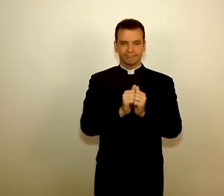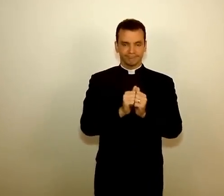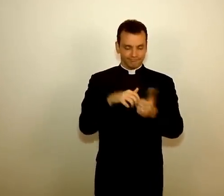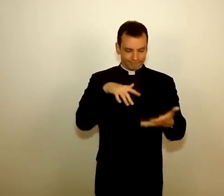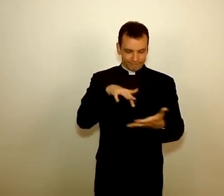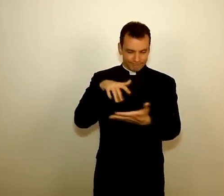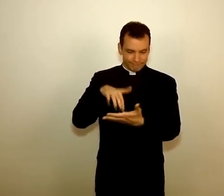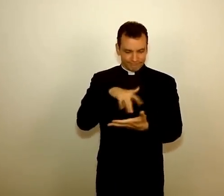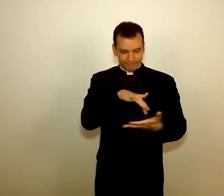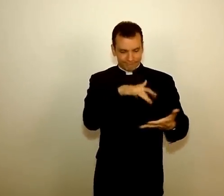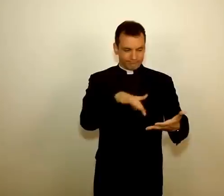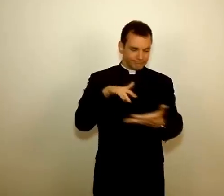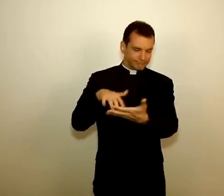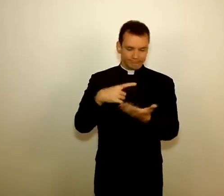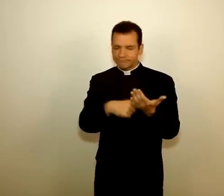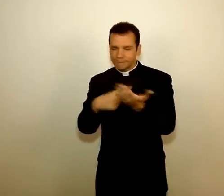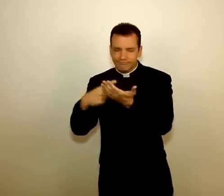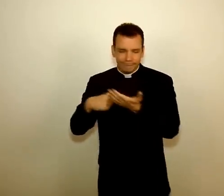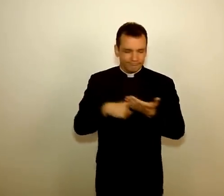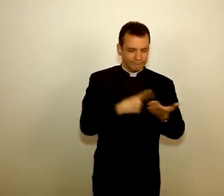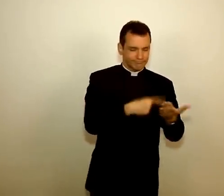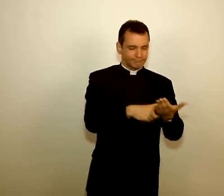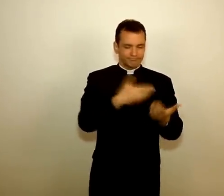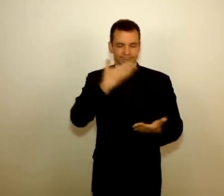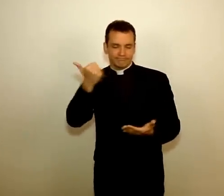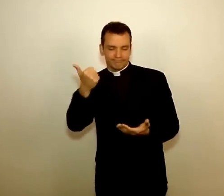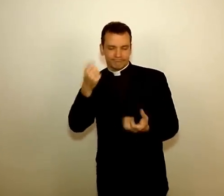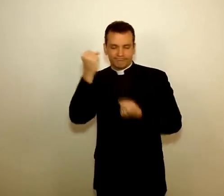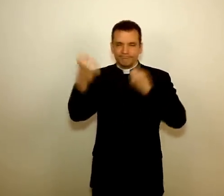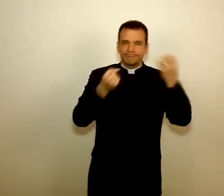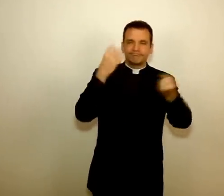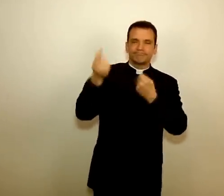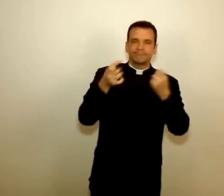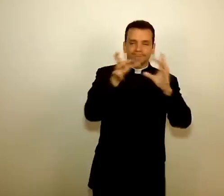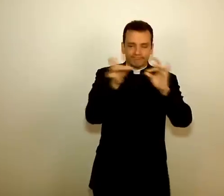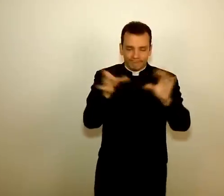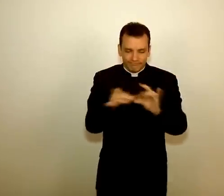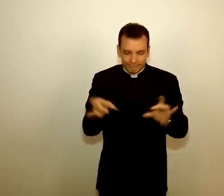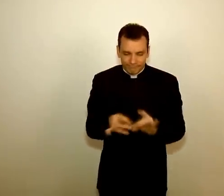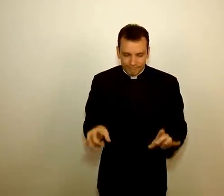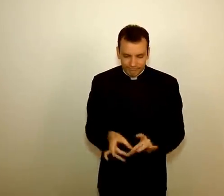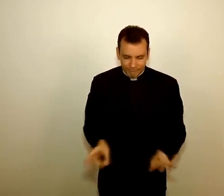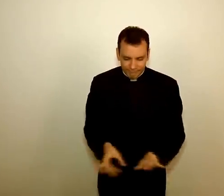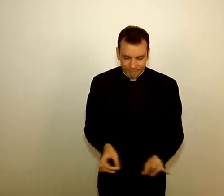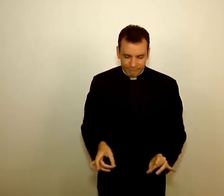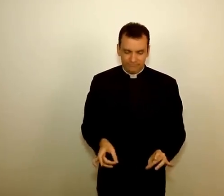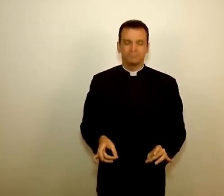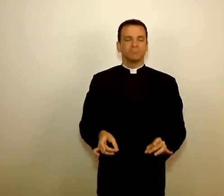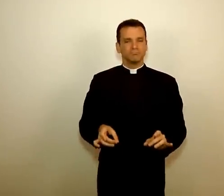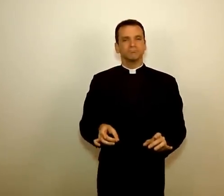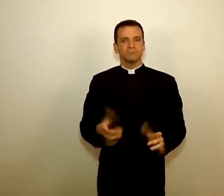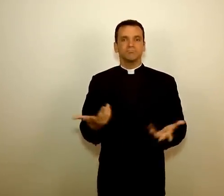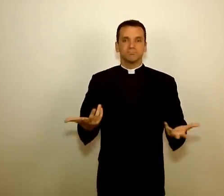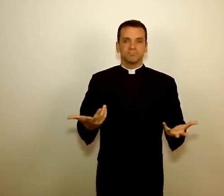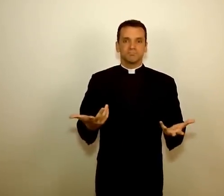We get together to study and discuss good ways to sign